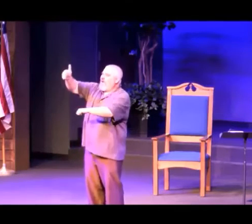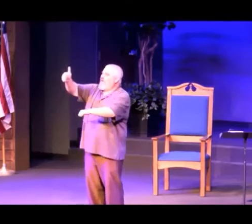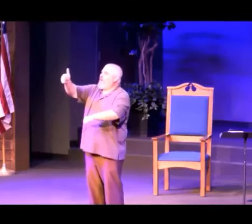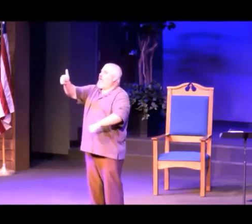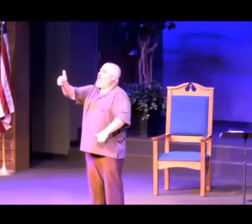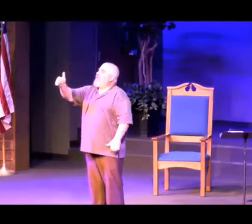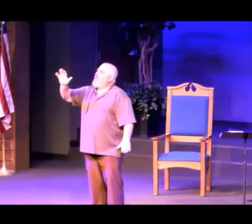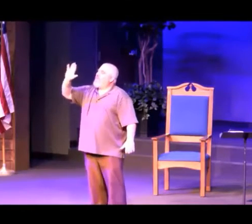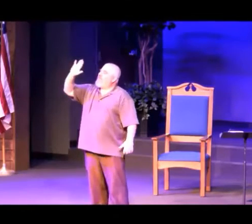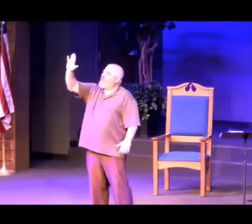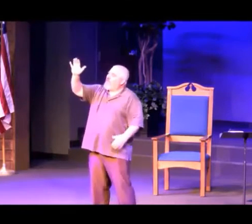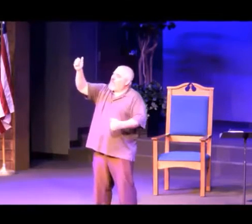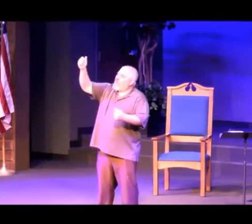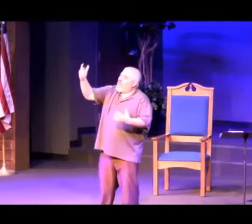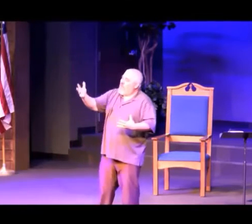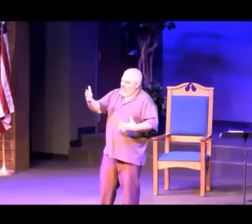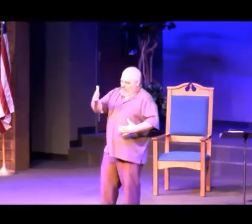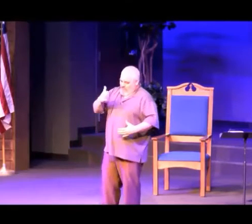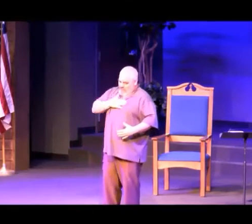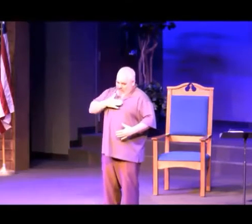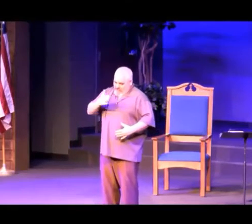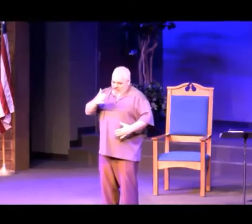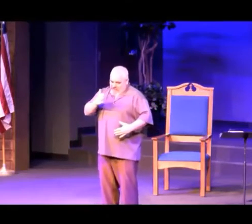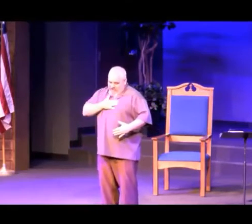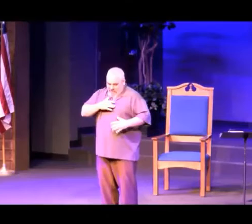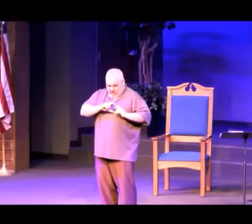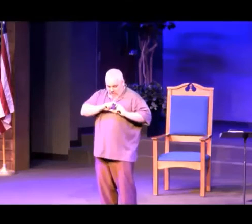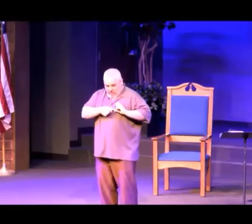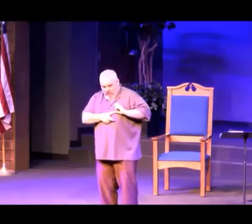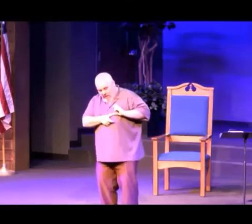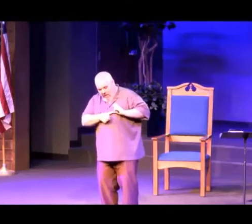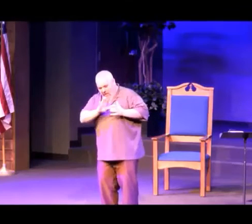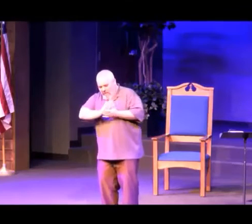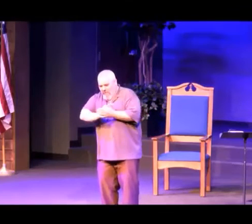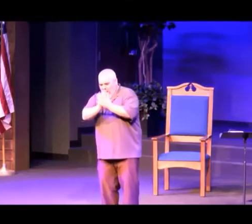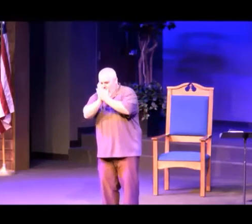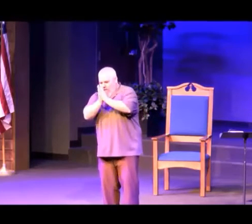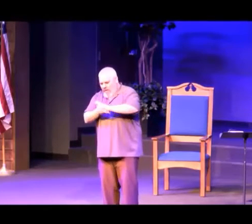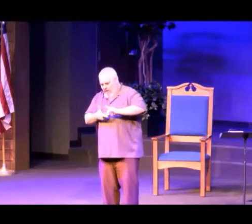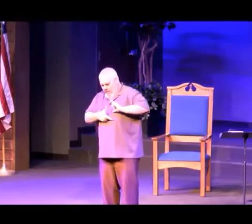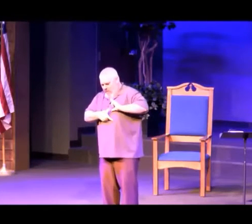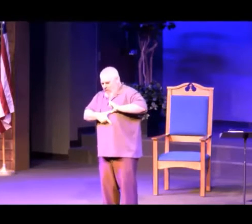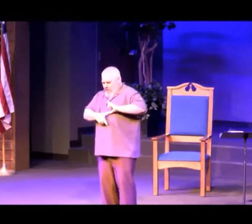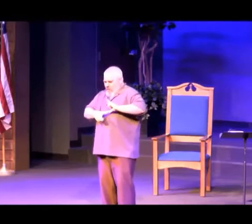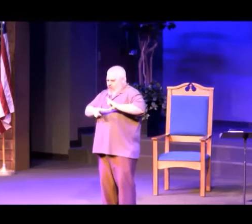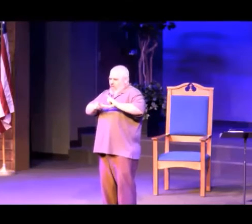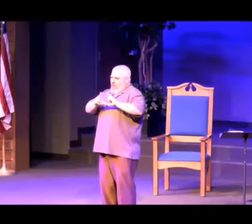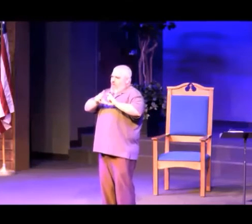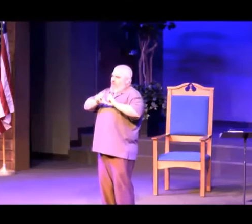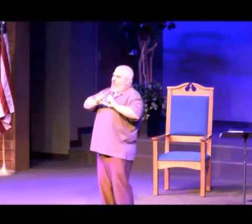That heals my deepest brokenness